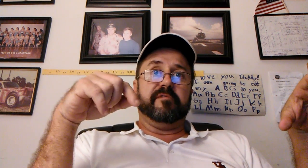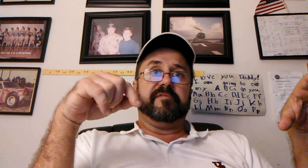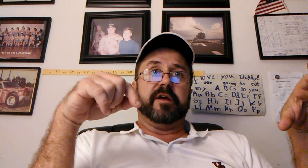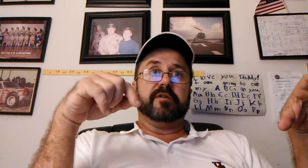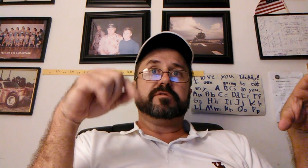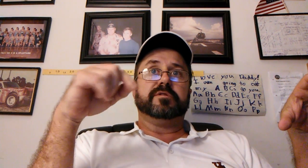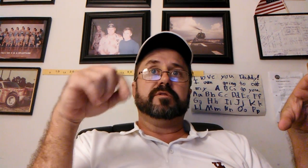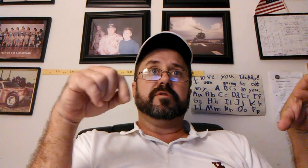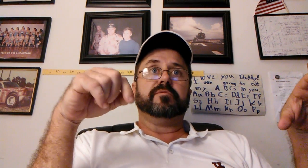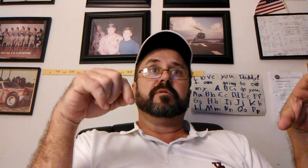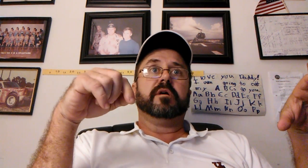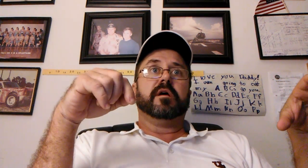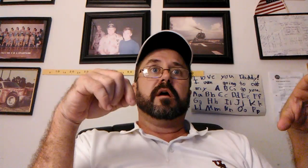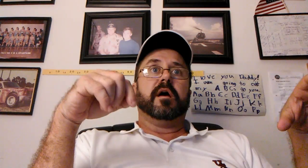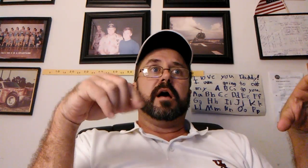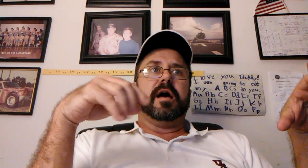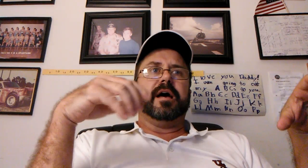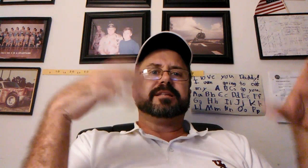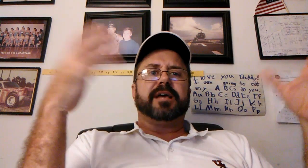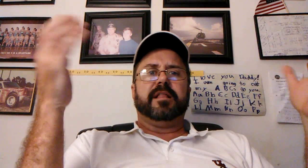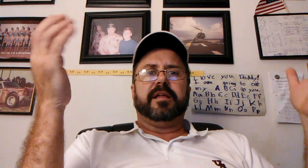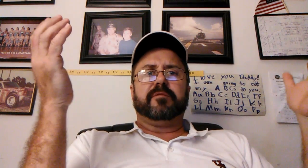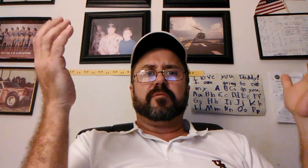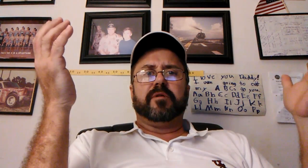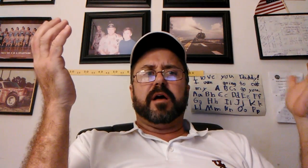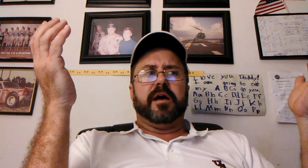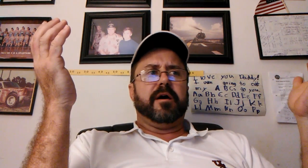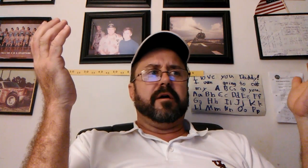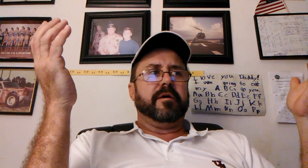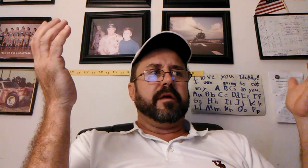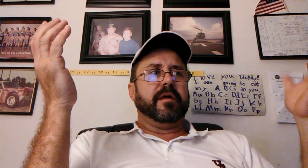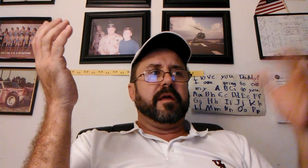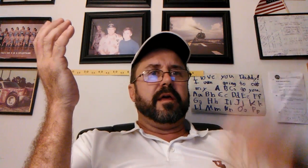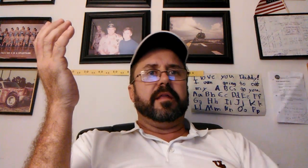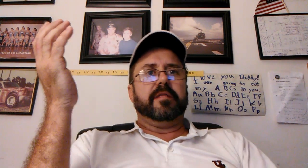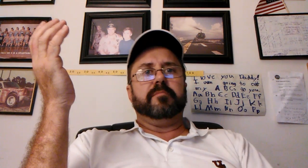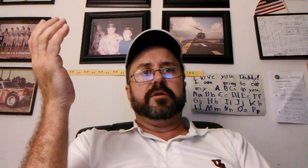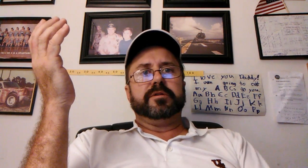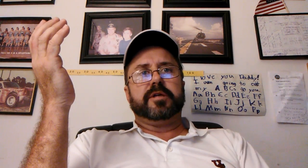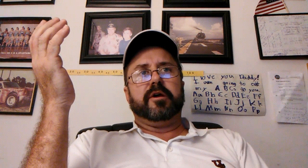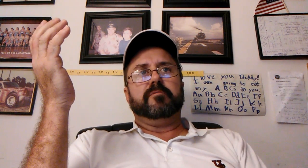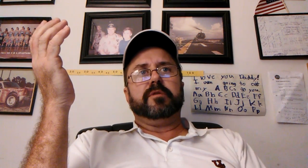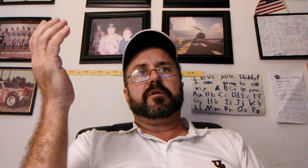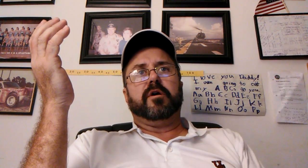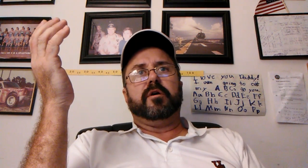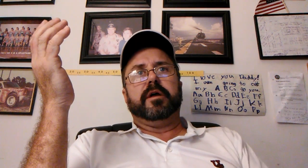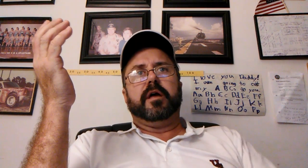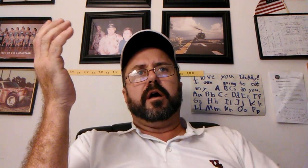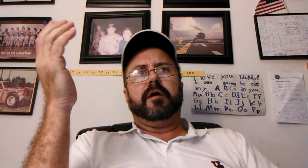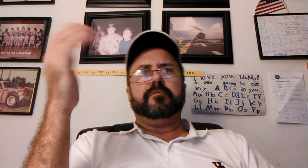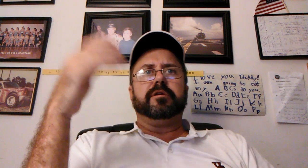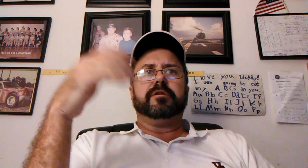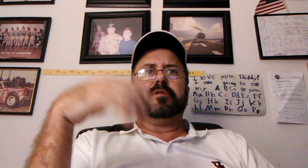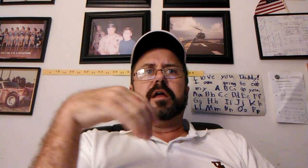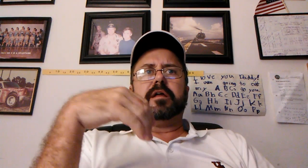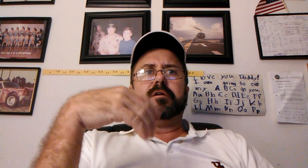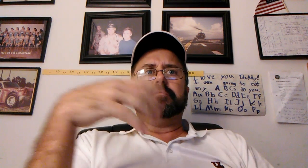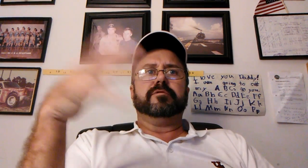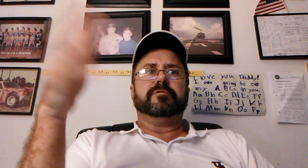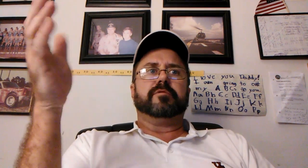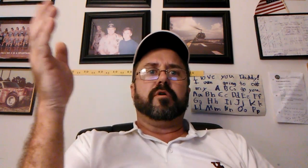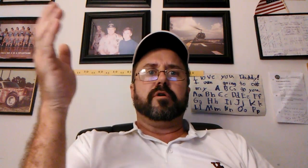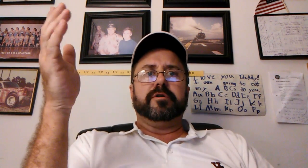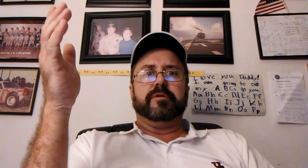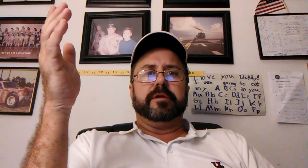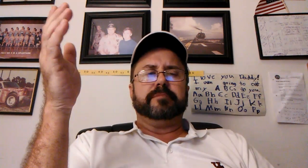Affairs to, it's kind of like in the military, we'd call it, oh, you got to go do guard duty.